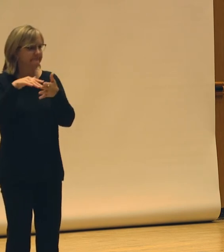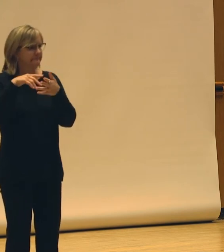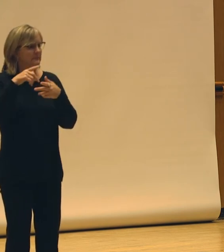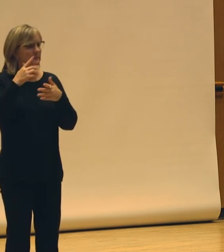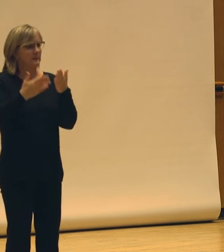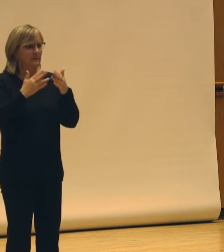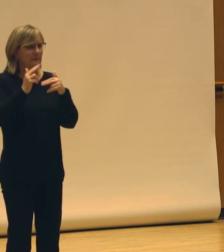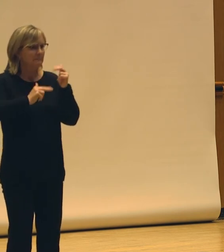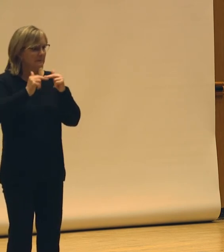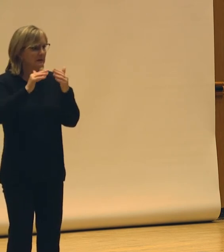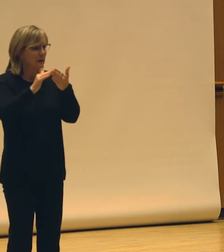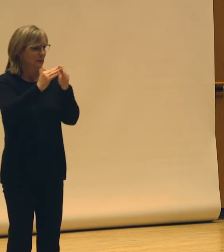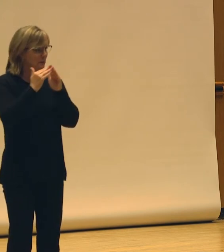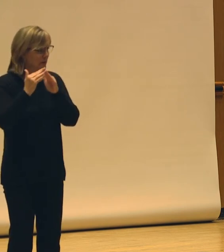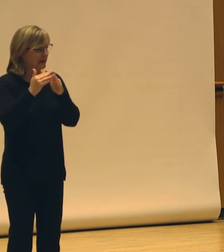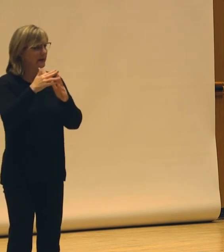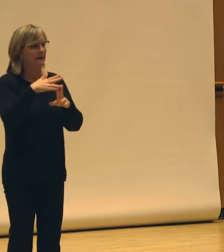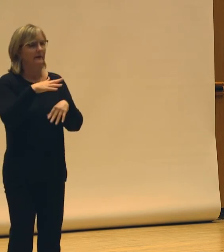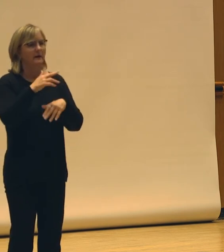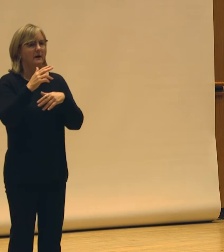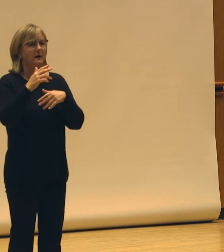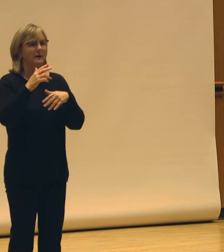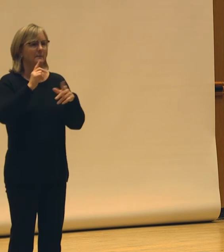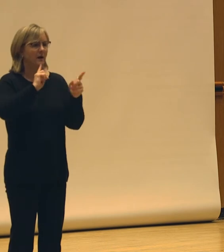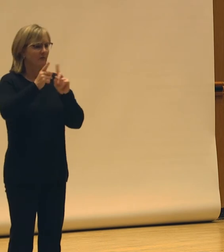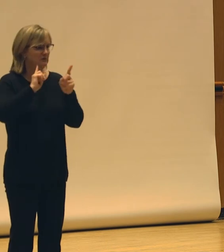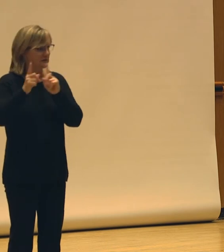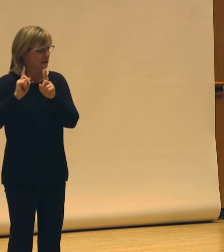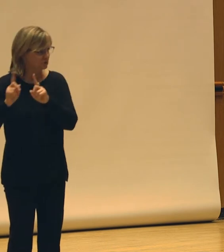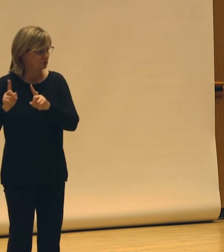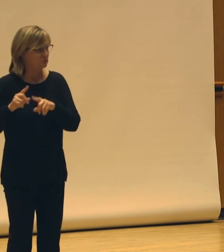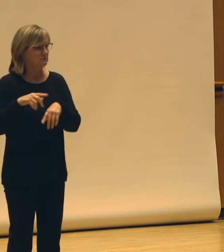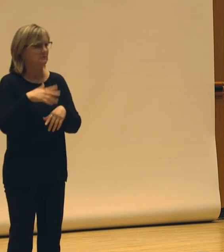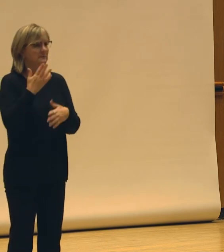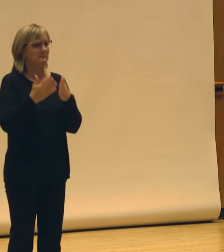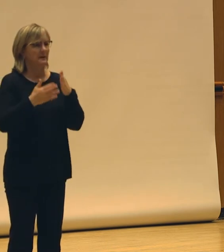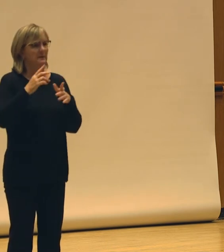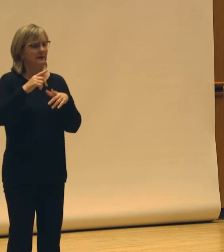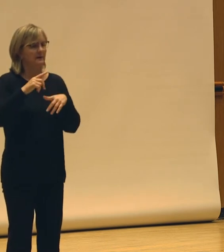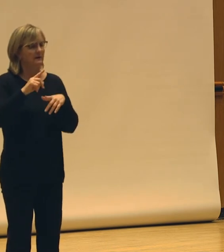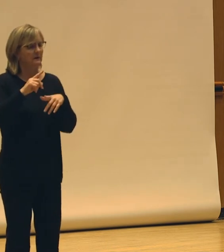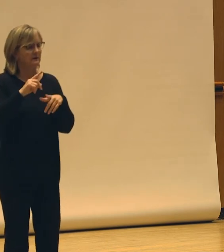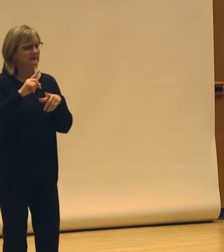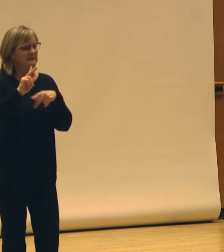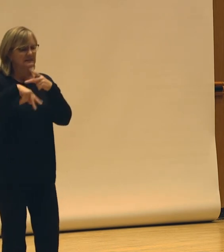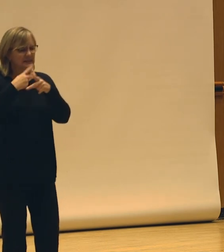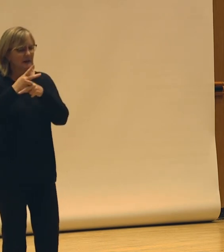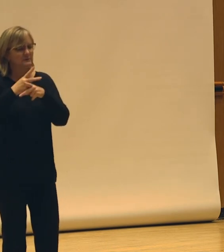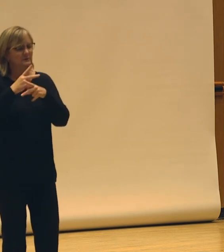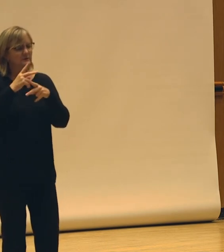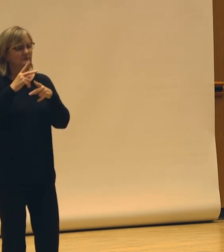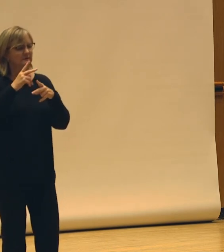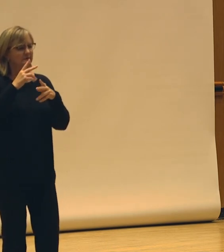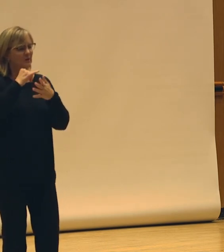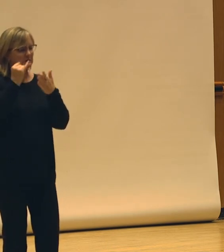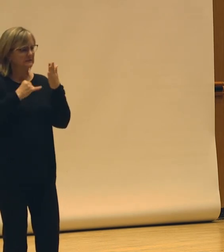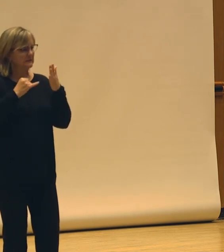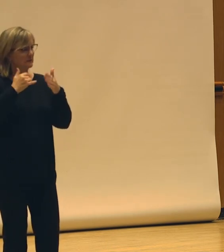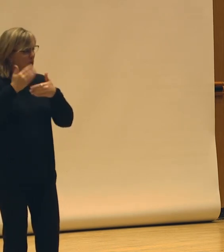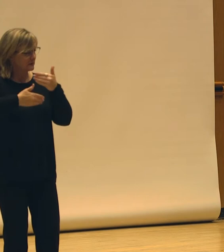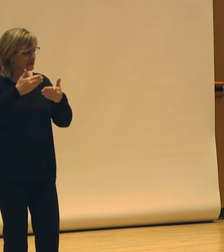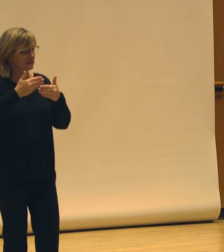building. It might be conversations. It might be varied types of artistic processes and products along the way.